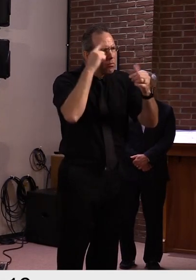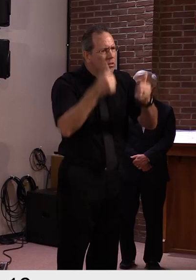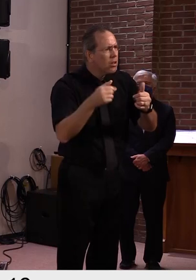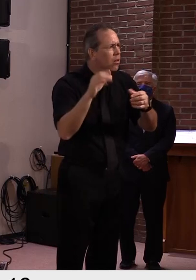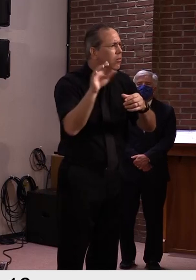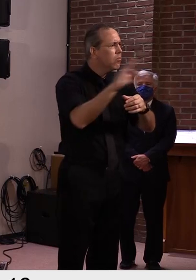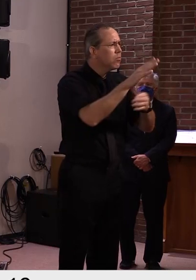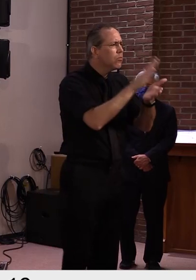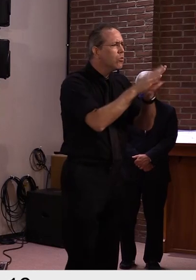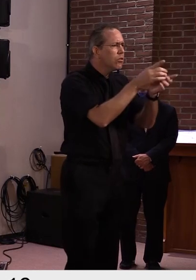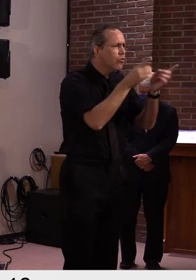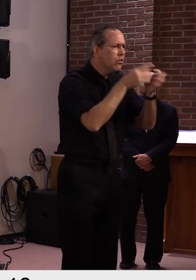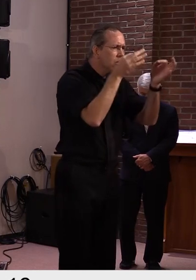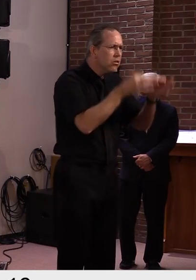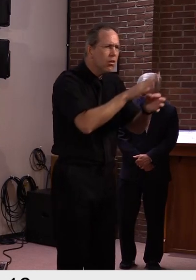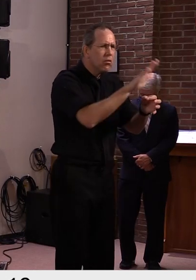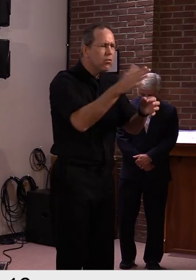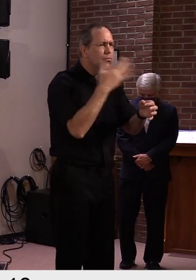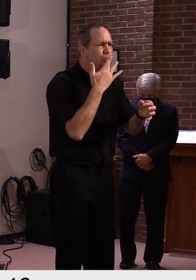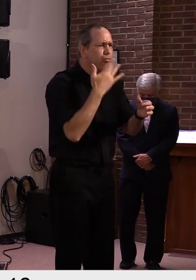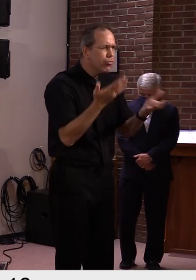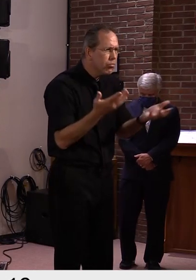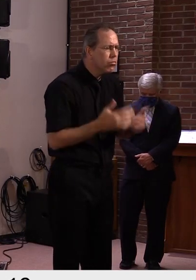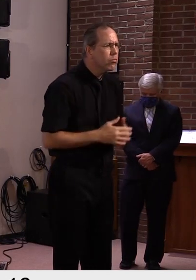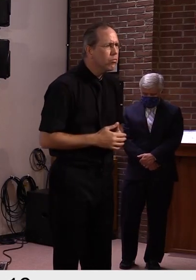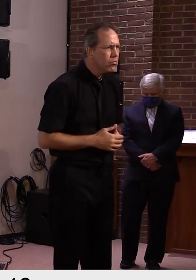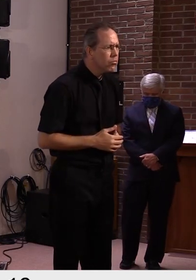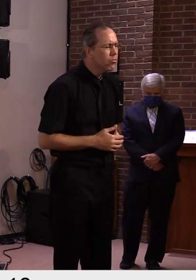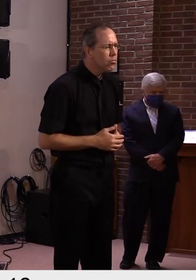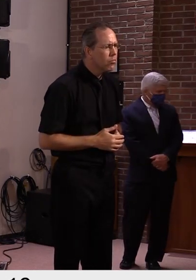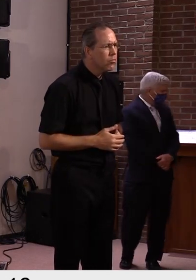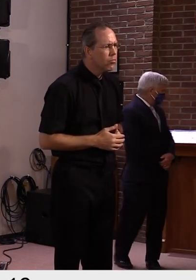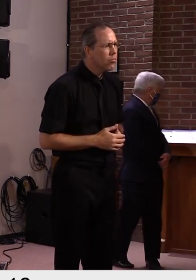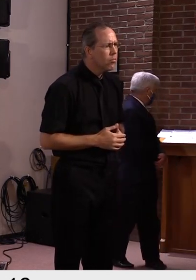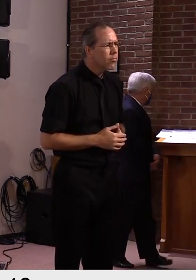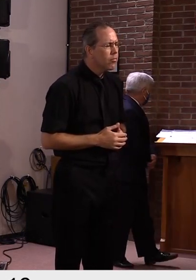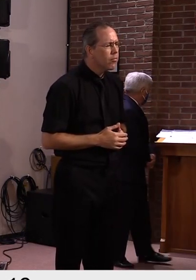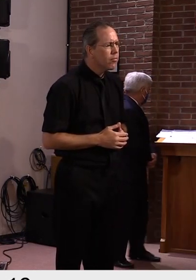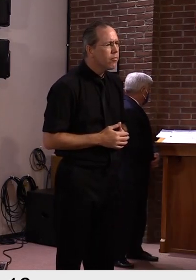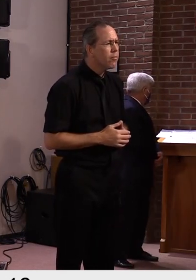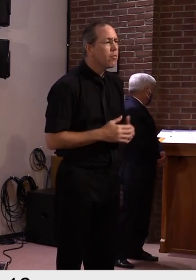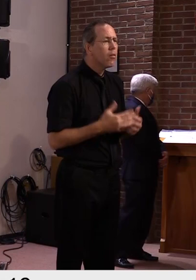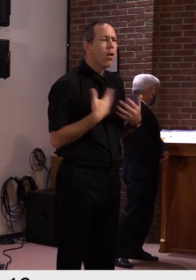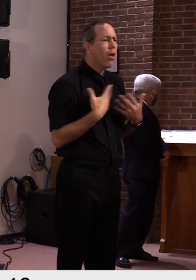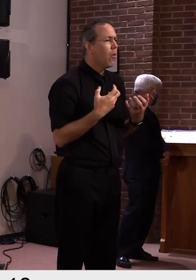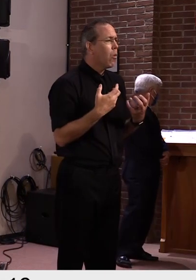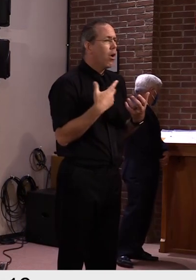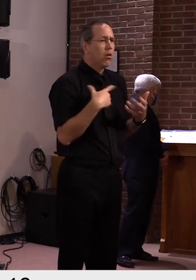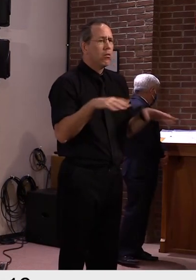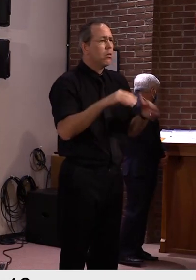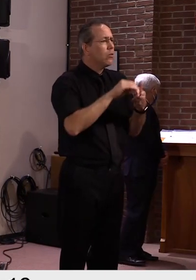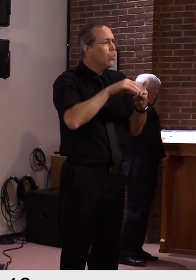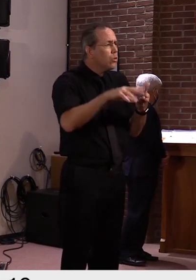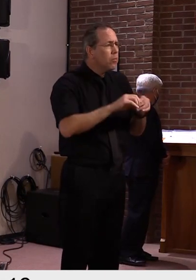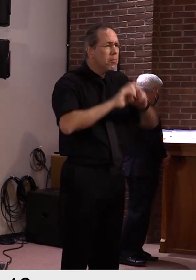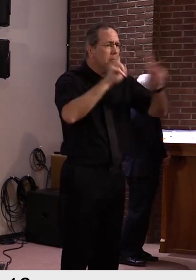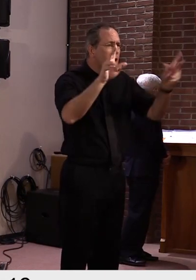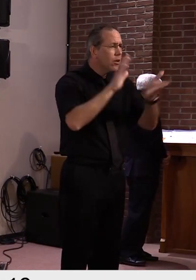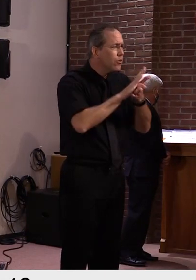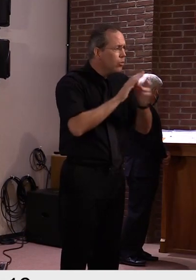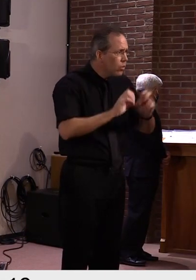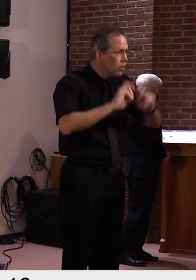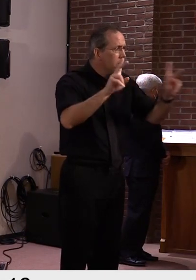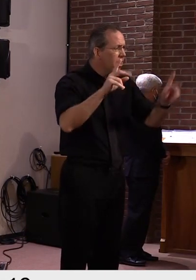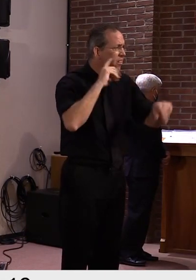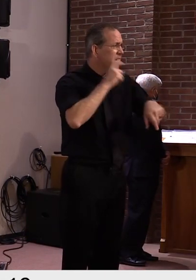educational process, the better off we'll be. But that may take a little time, admittedly. And so we'll see